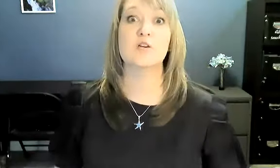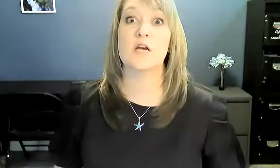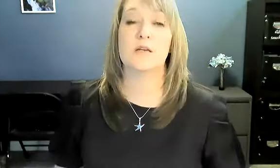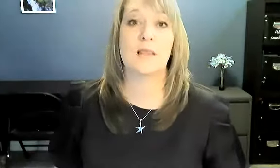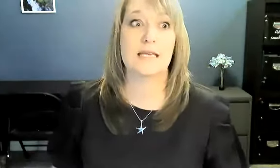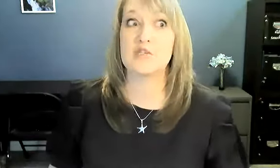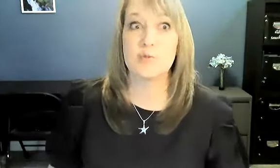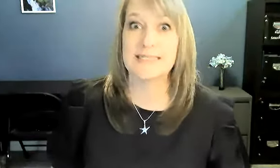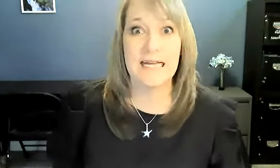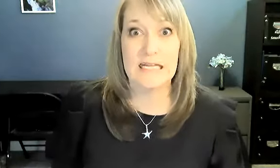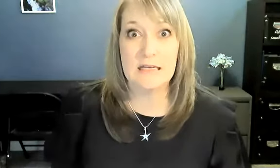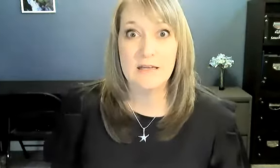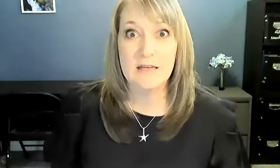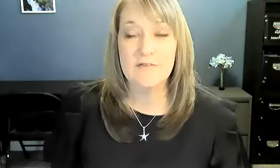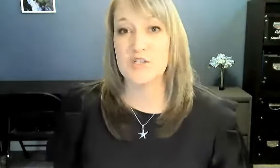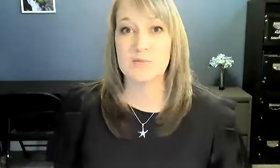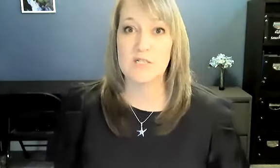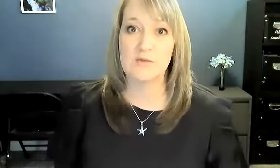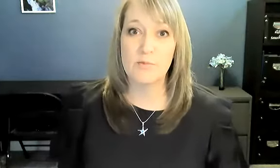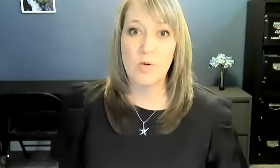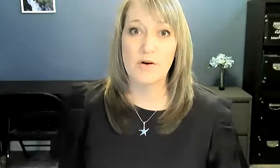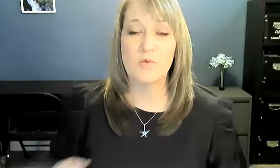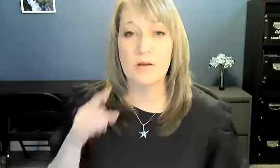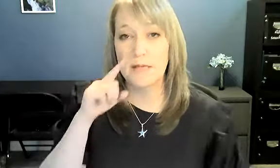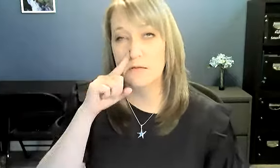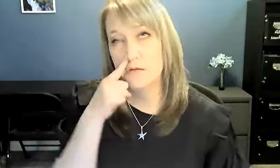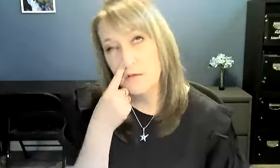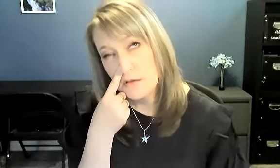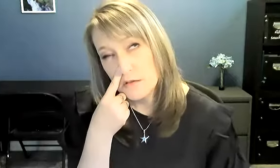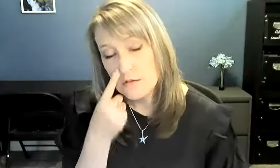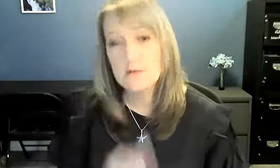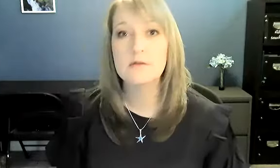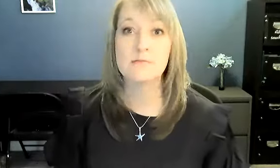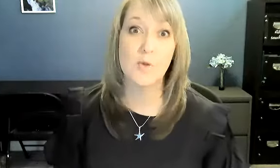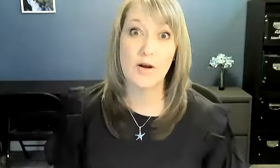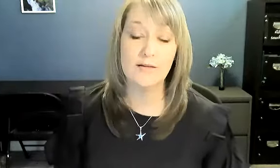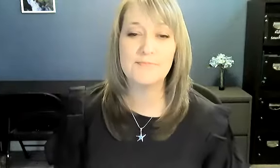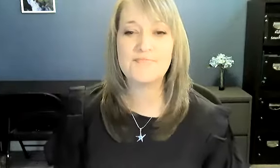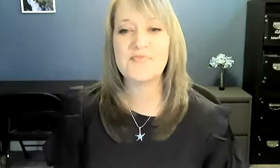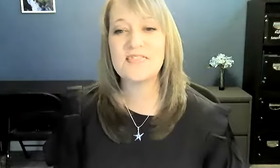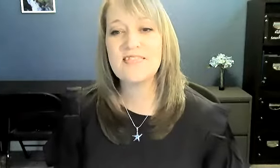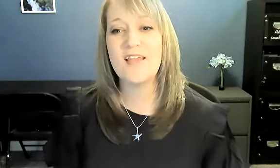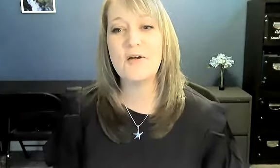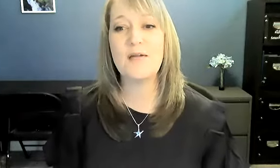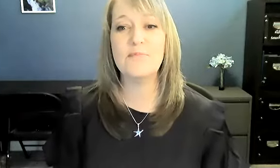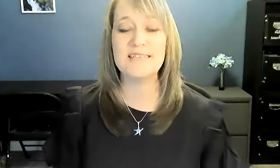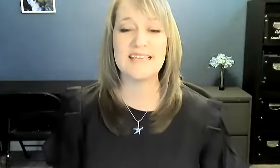you're not going to want, like, a super excited facial expression for bored. You'll want to be bored. Okay. Busy.